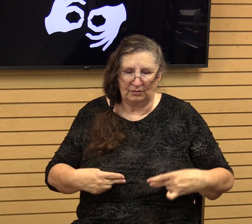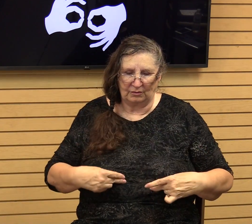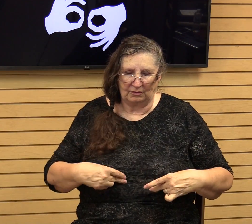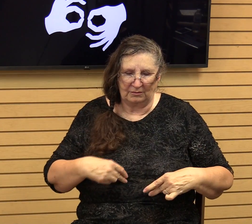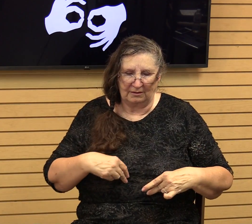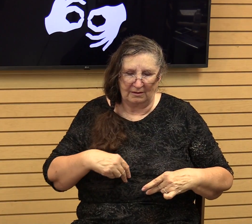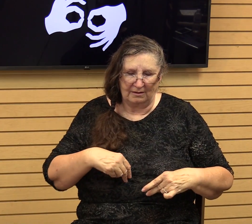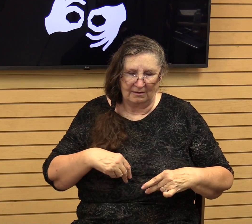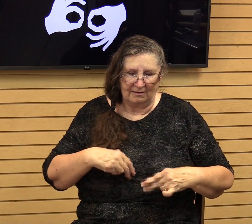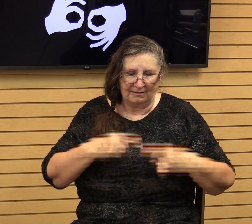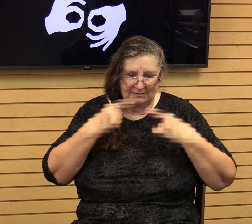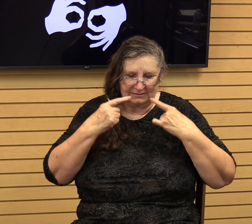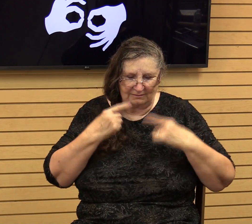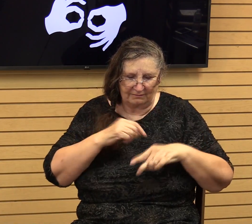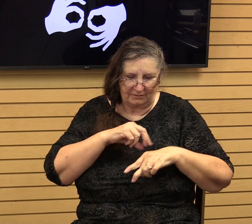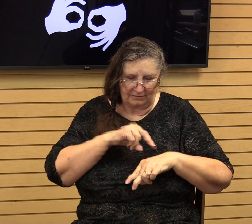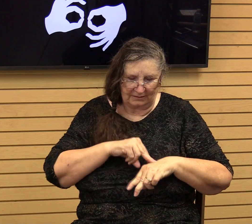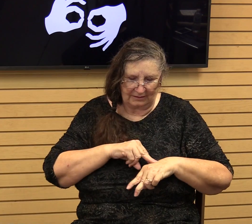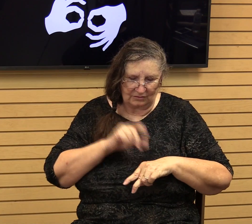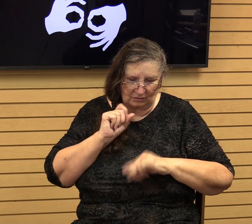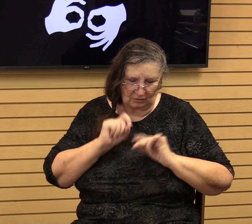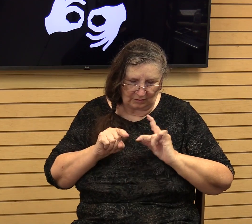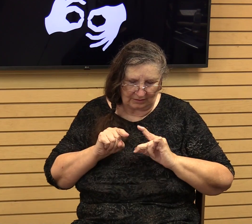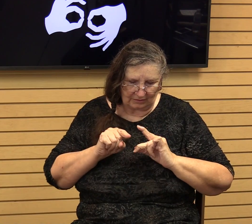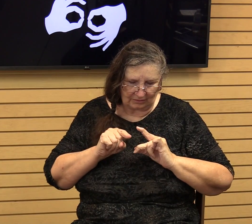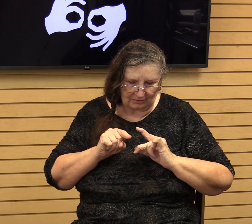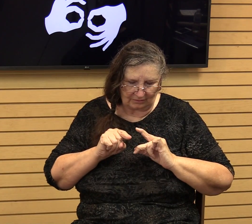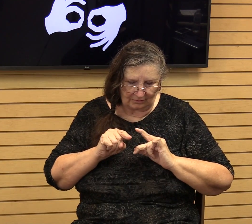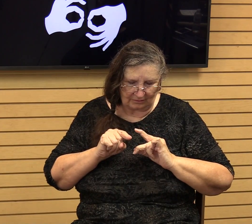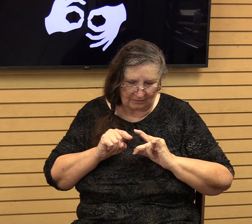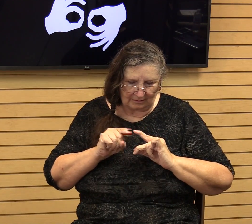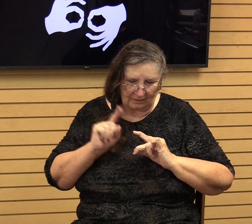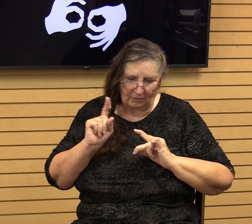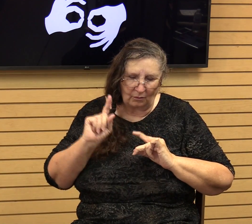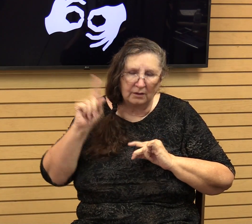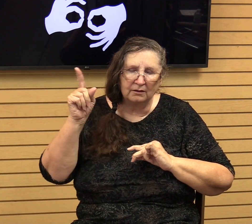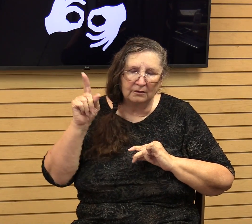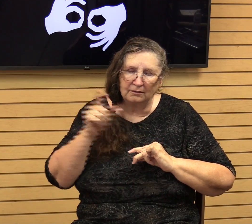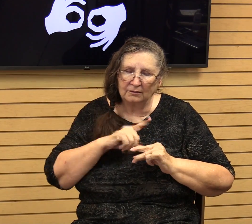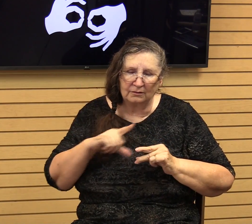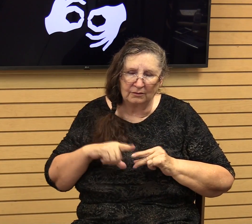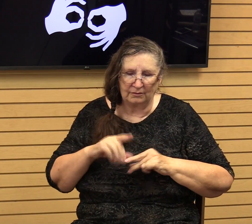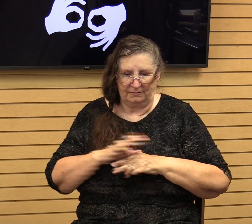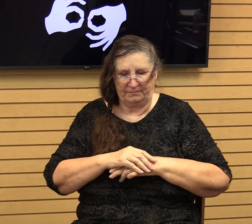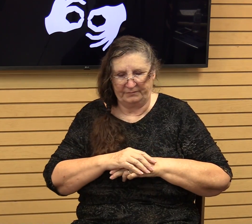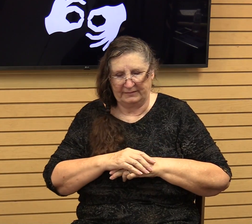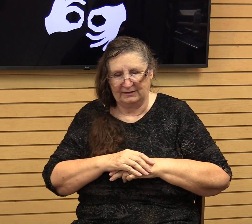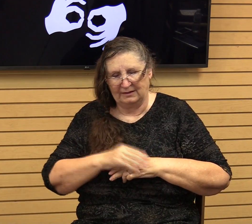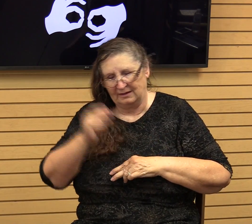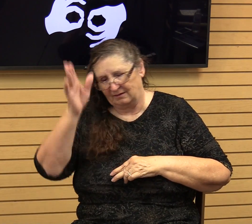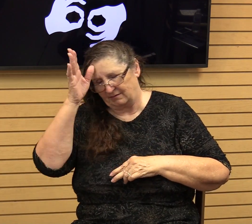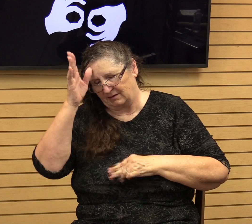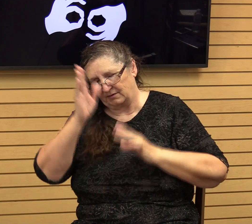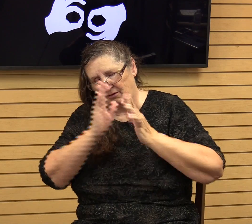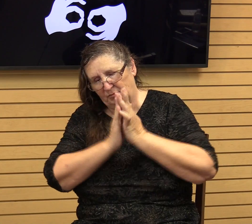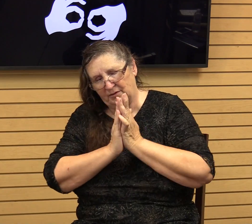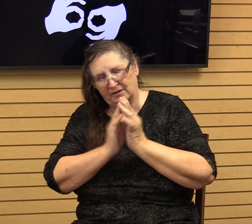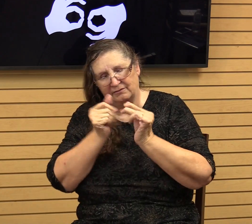causes us to kind of question, you know, where are at, Lord? And so, Father, I pray for anyone that's having those